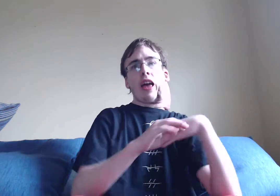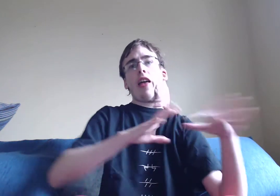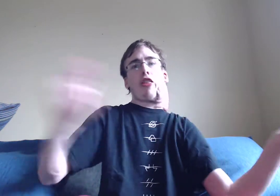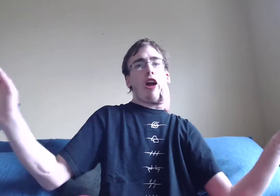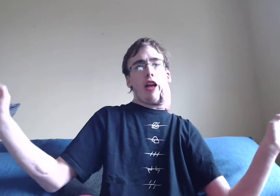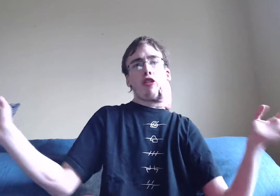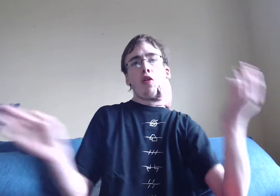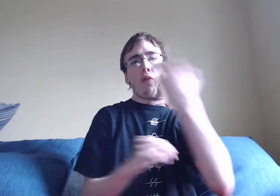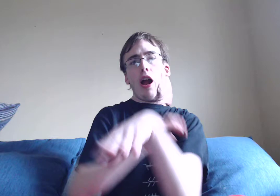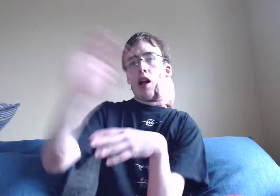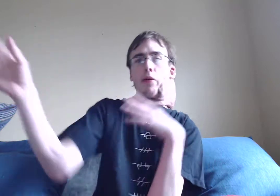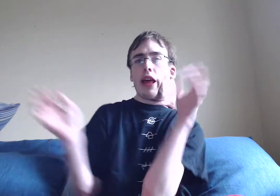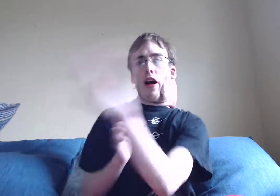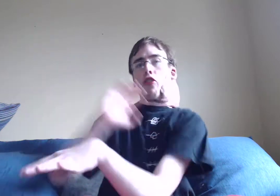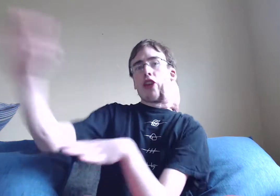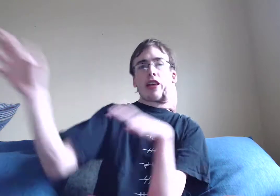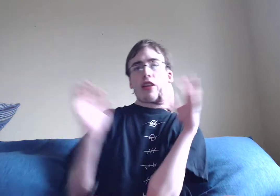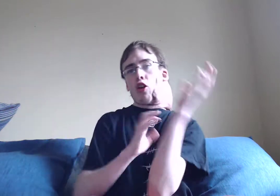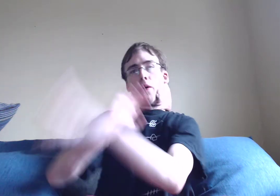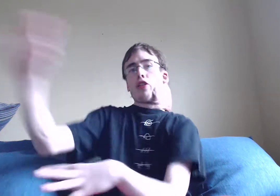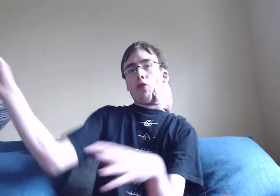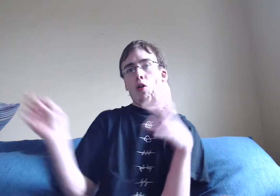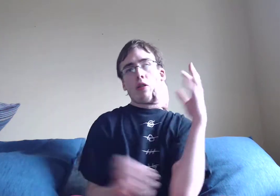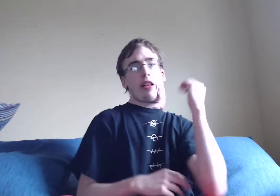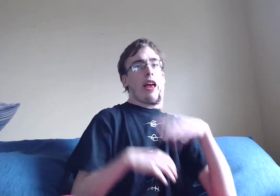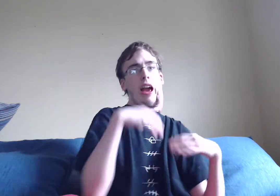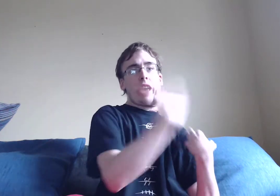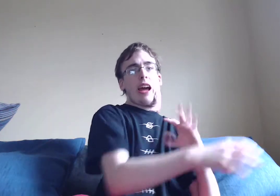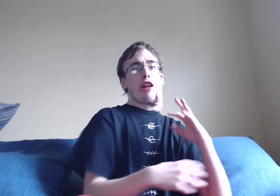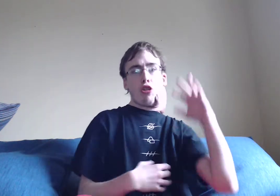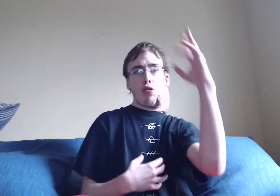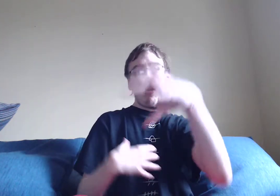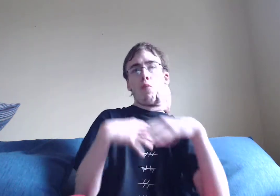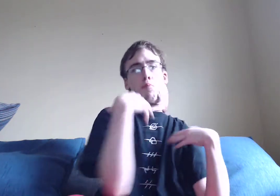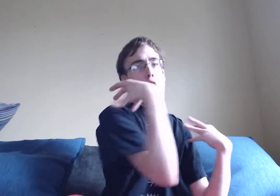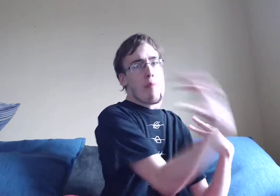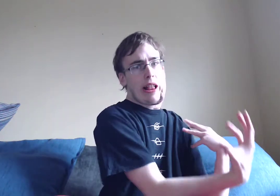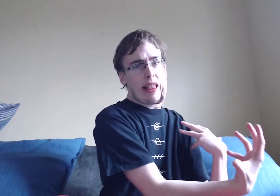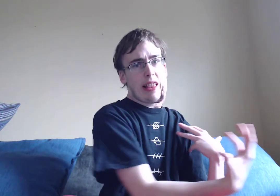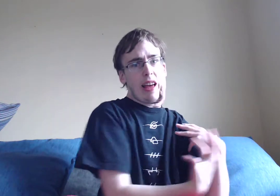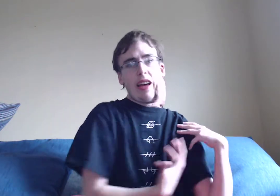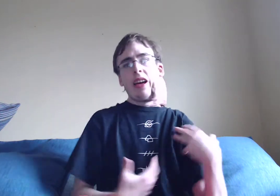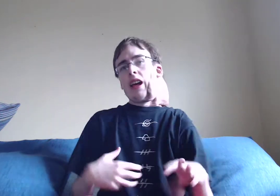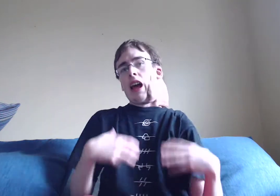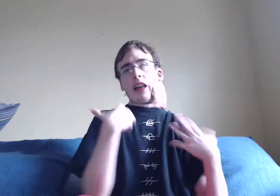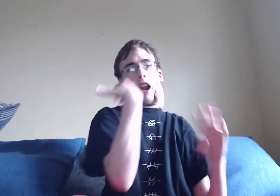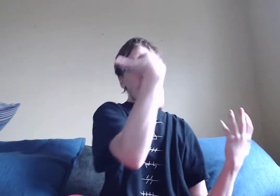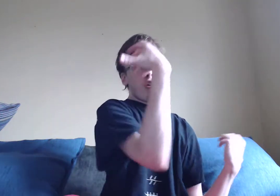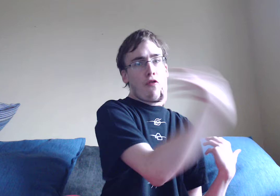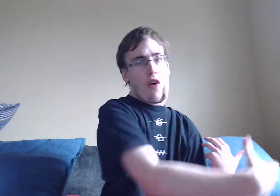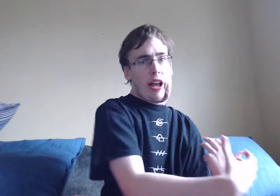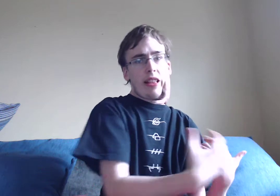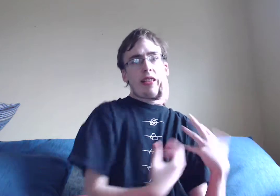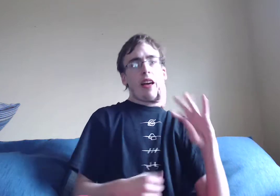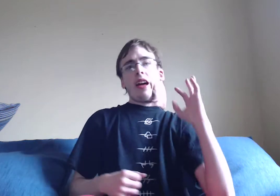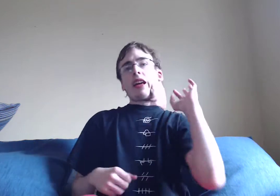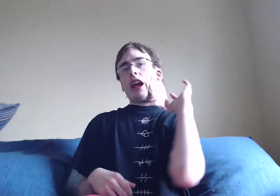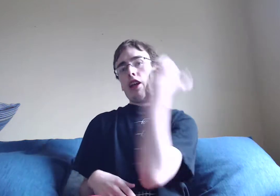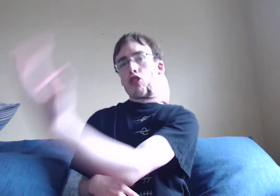10 chapters. Where everybody else. Is doing their own thing. And getting their own moments. Getting their fights. Getting their